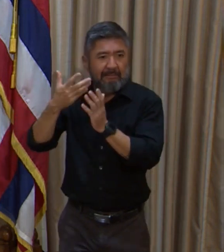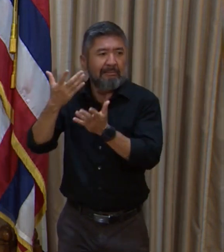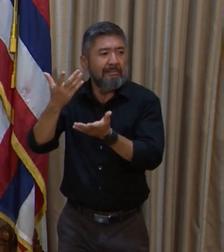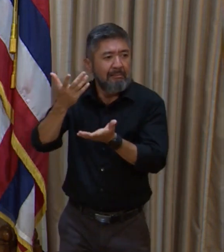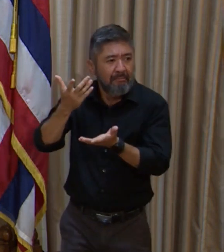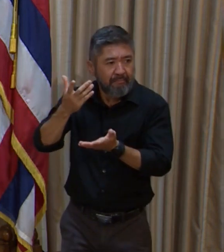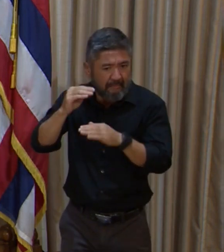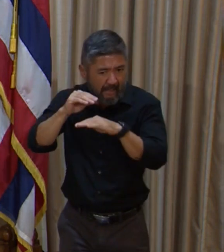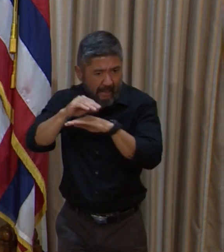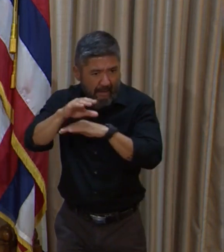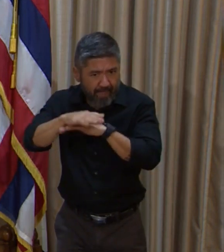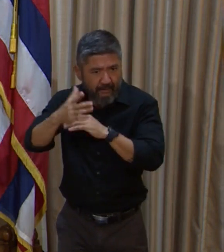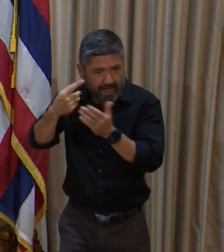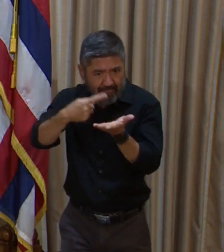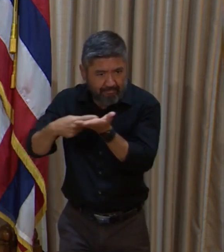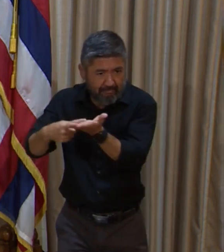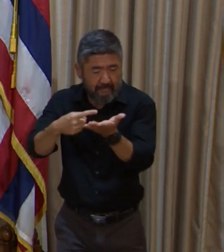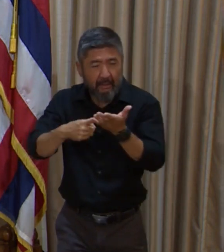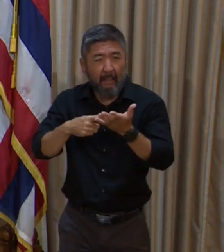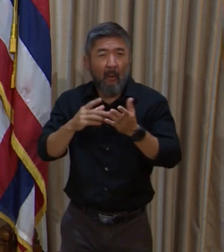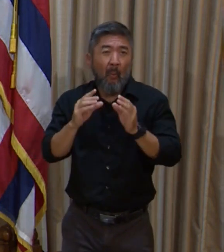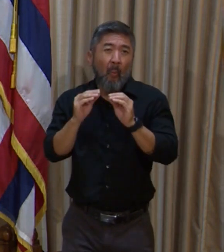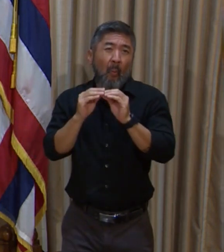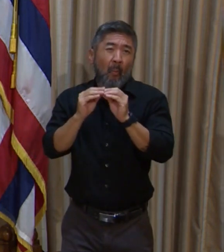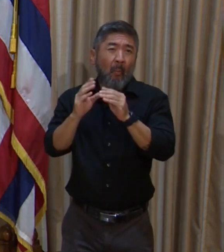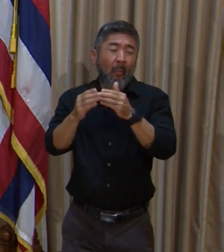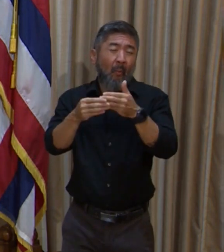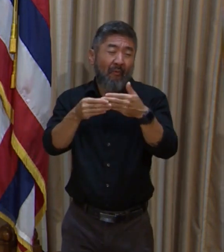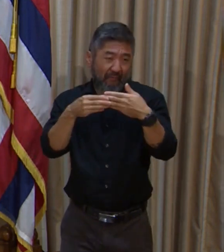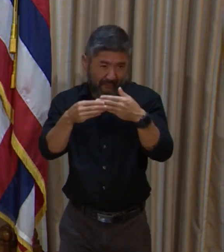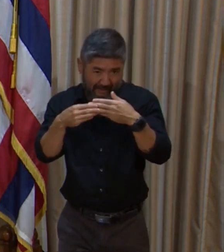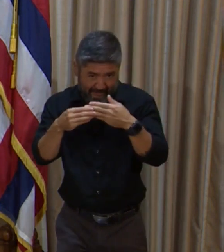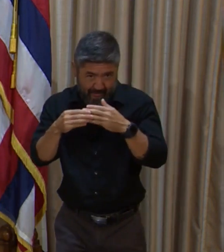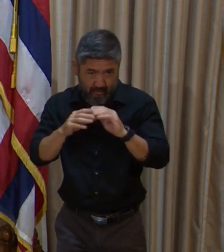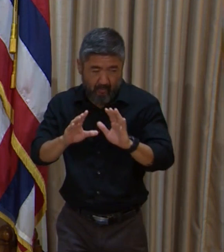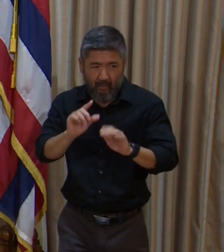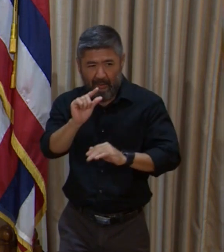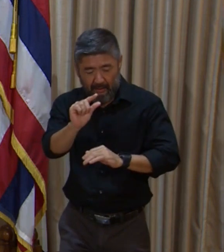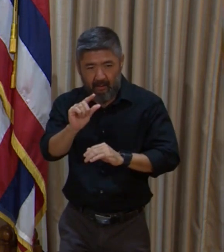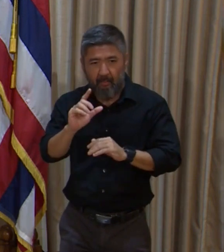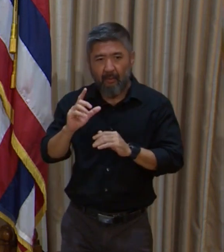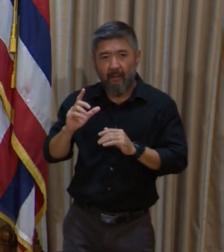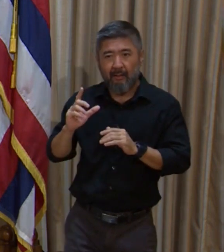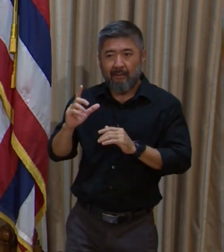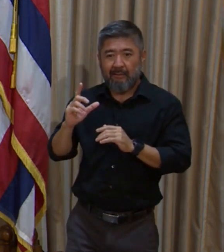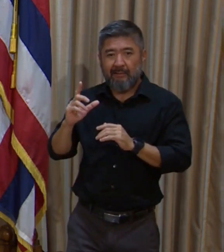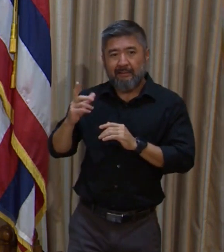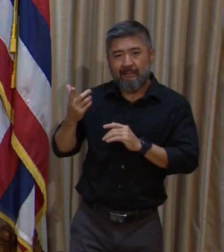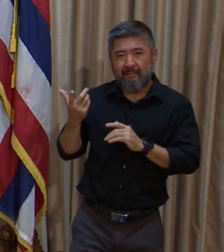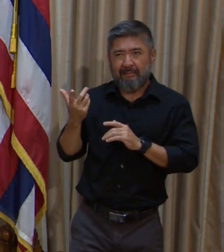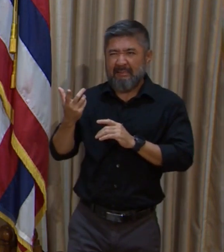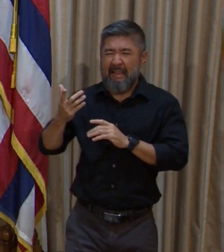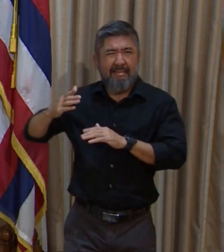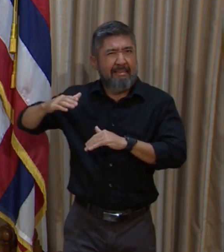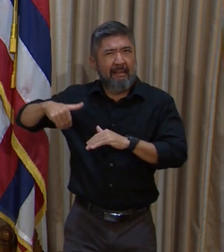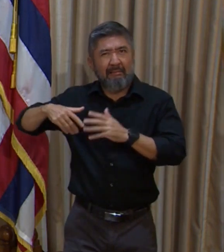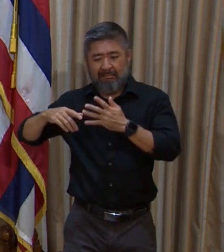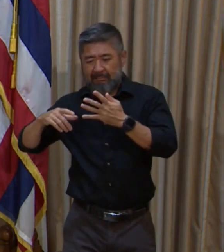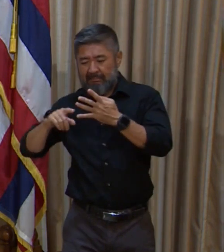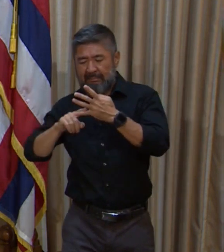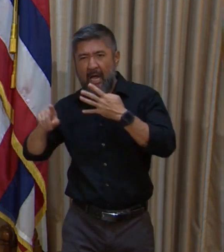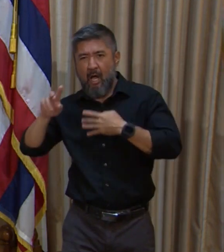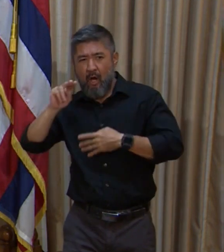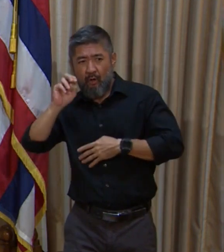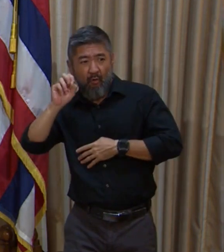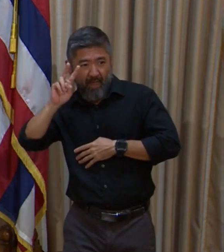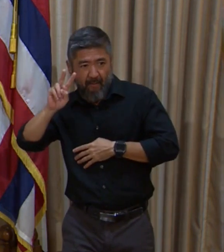lessened those standards a little. For example, very late in the game in November, they